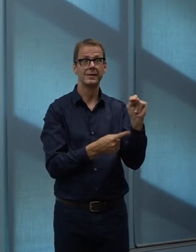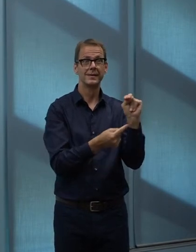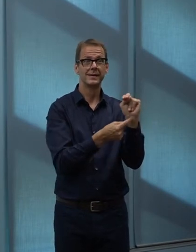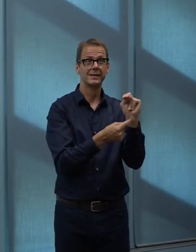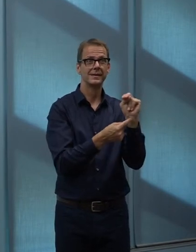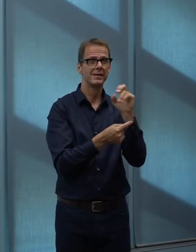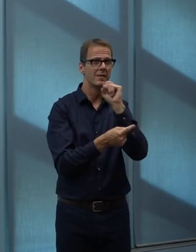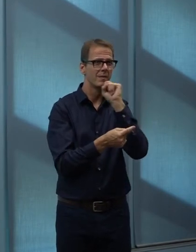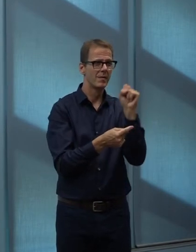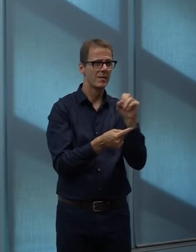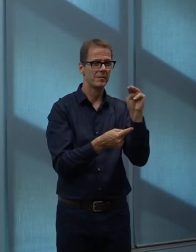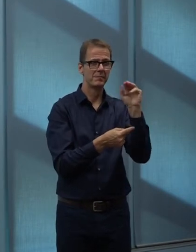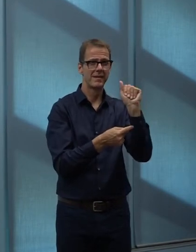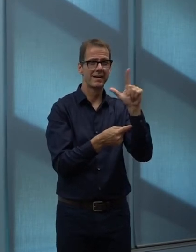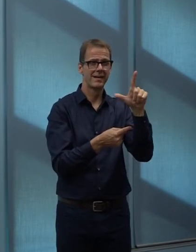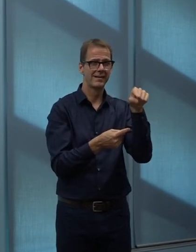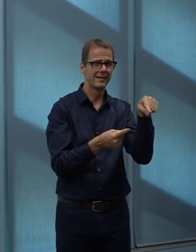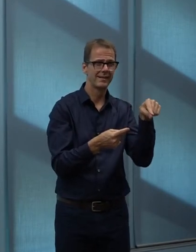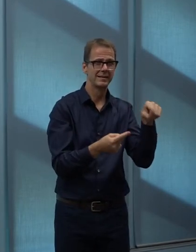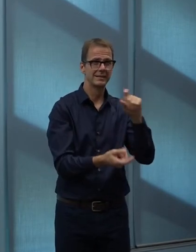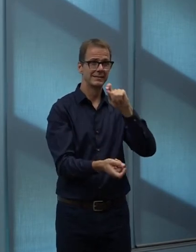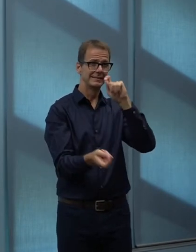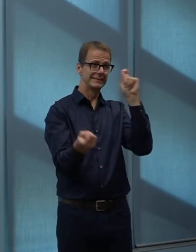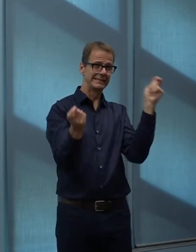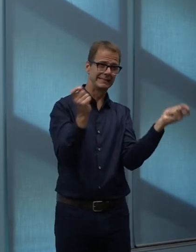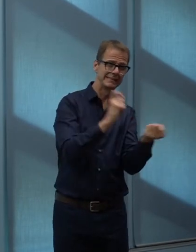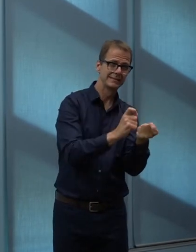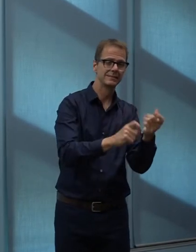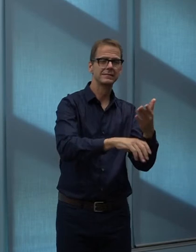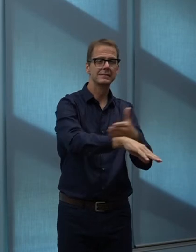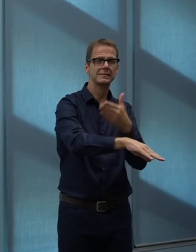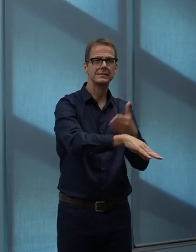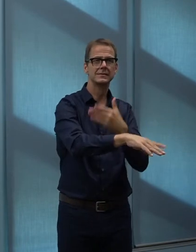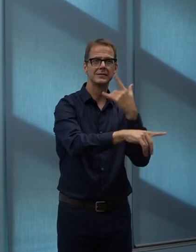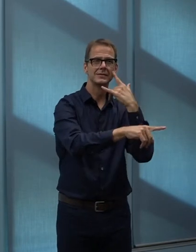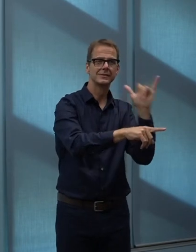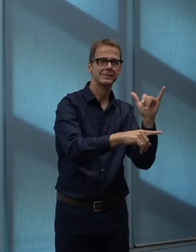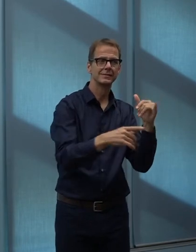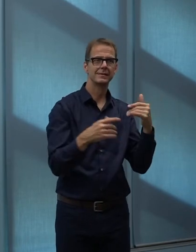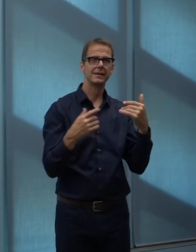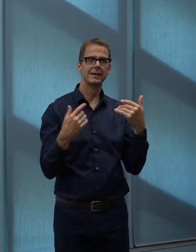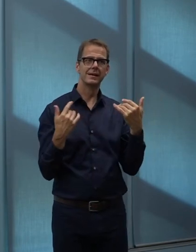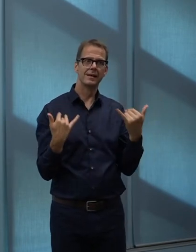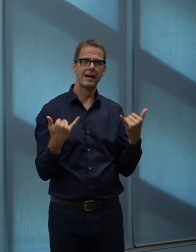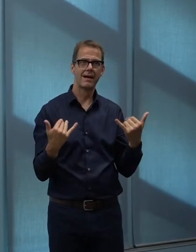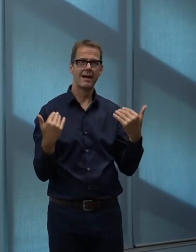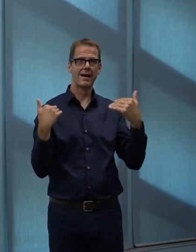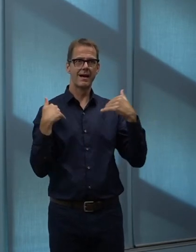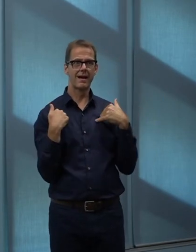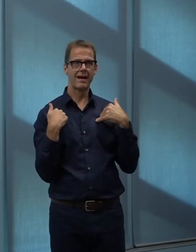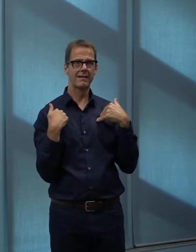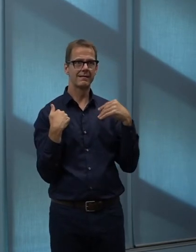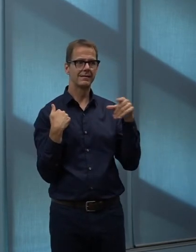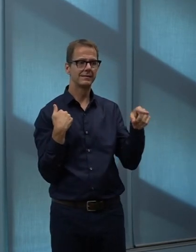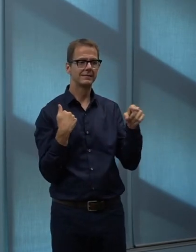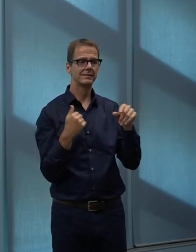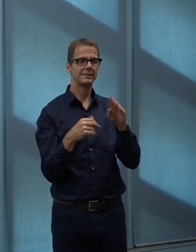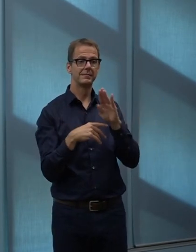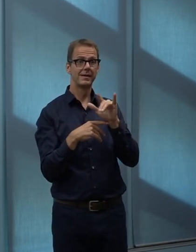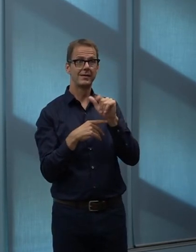it will take time and that's why it's a dramatic policy change, but in terms of what it actually means on the street, it will take